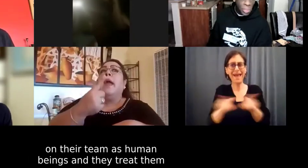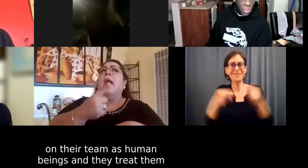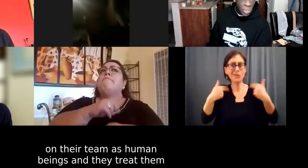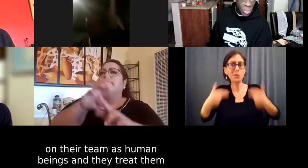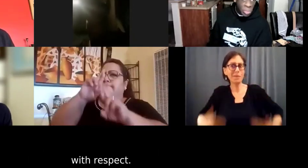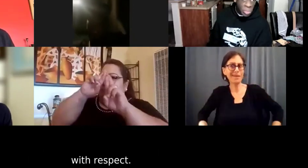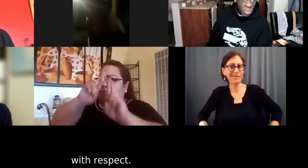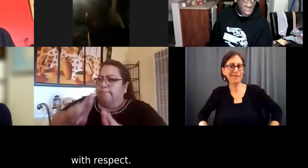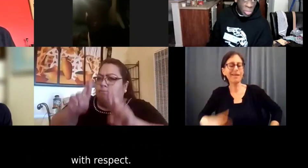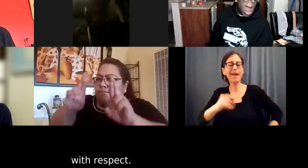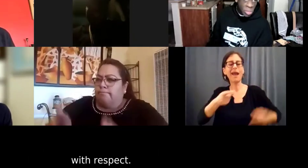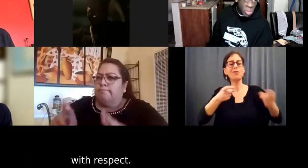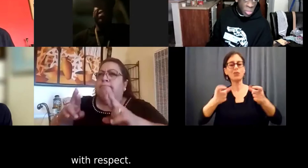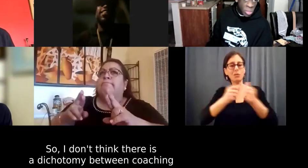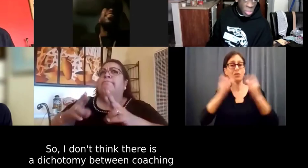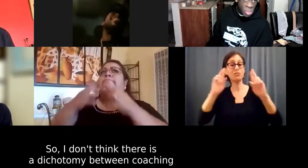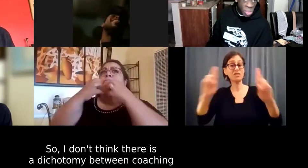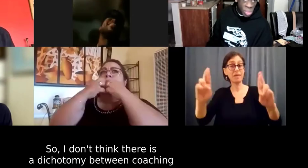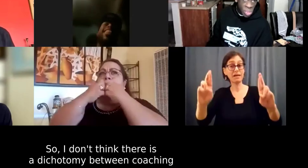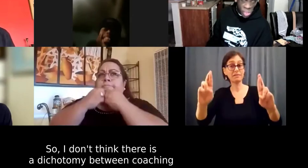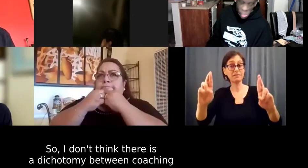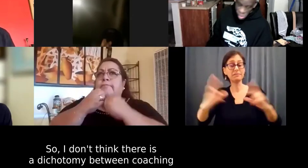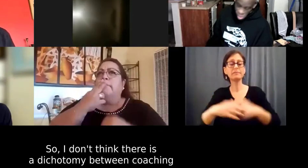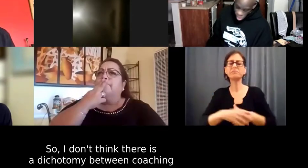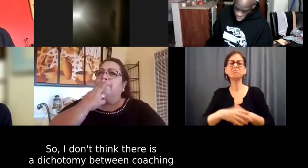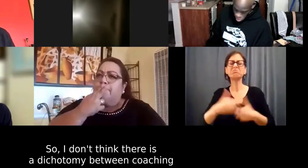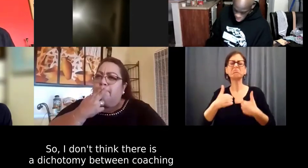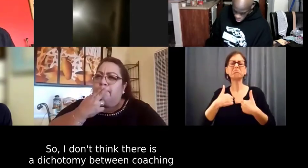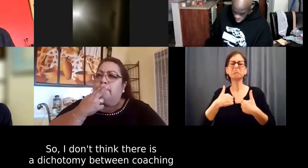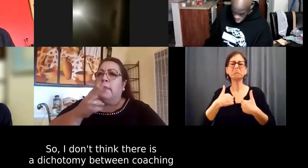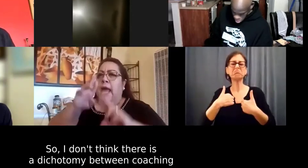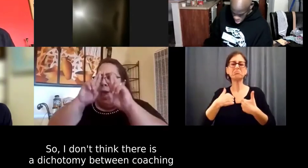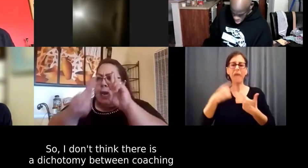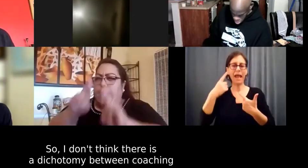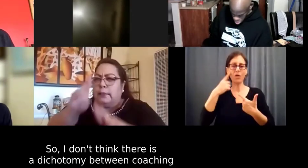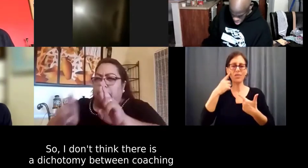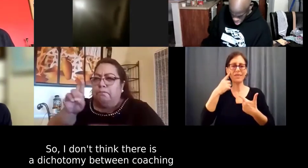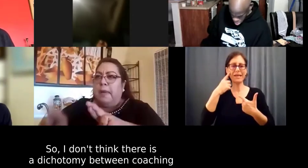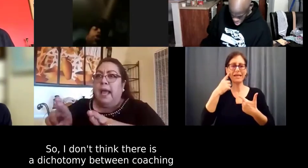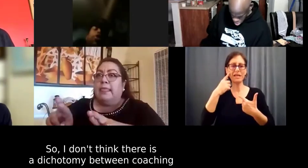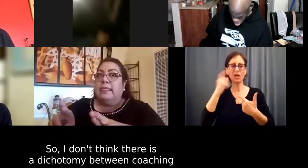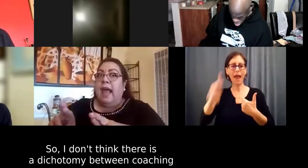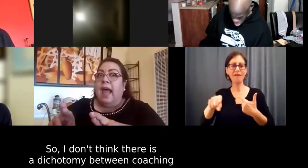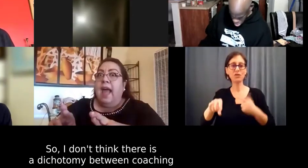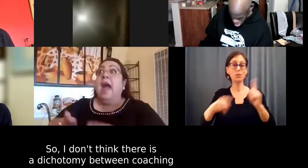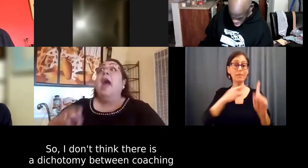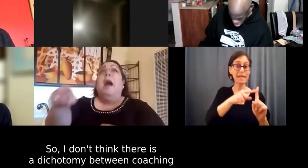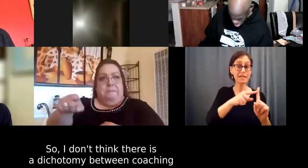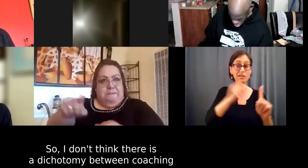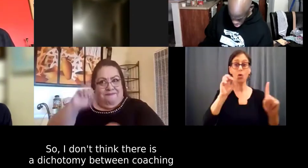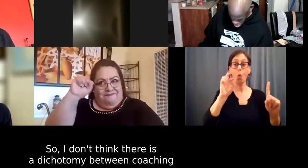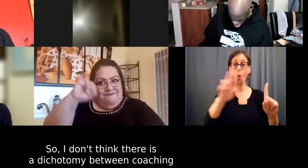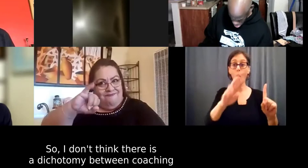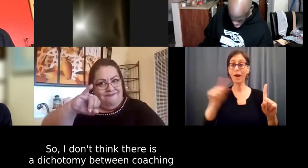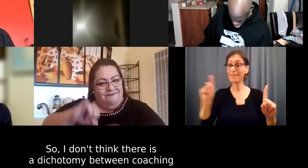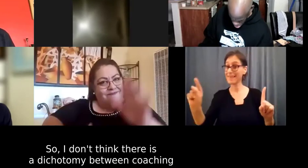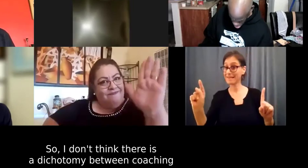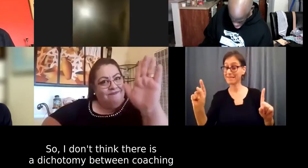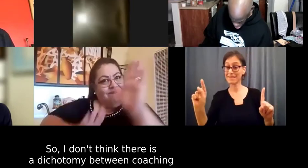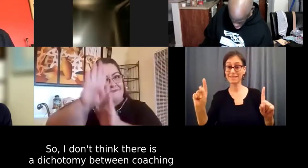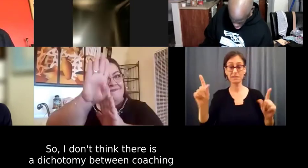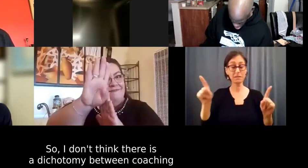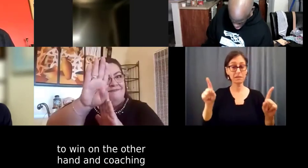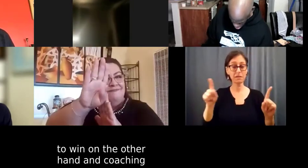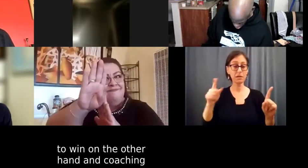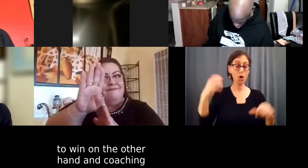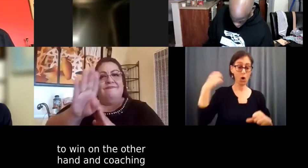and they treat them with respect. So I don't think there's a dichotomy between, um, you